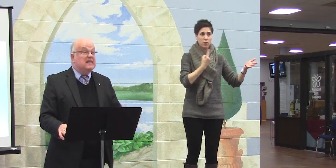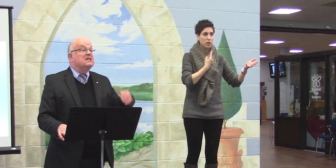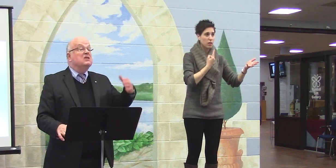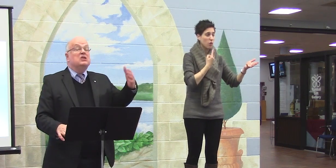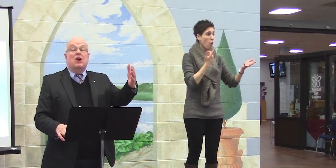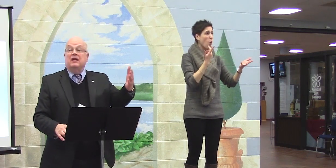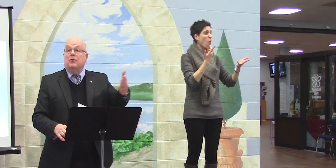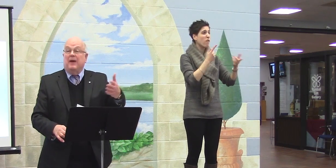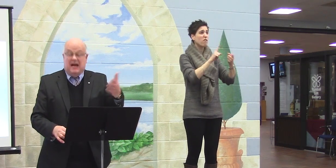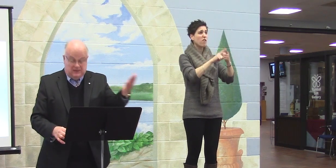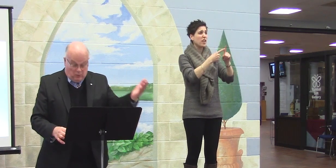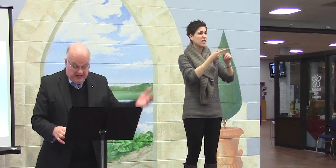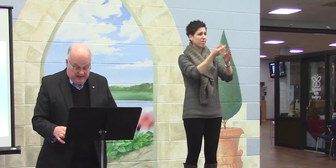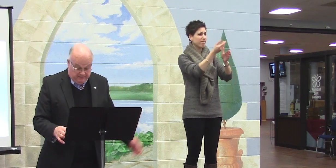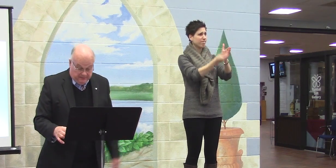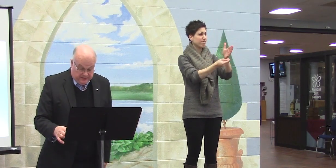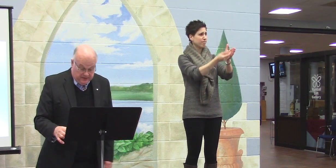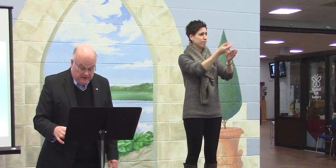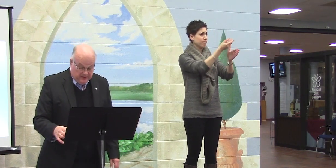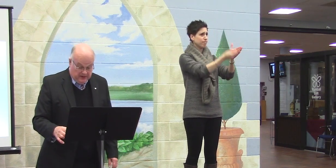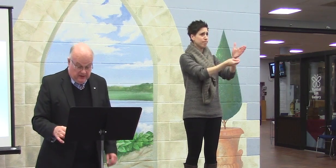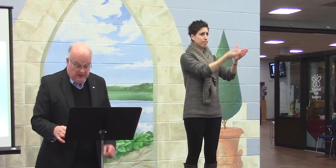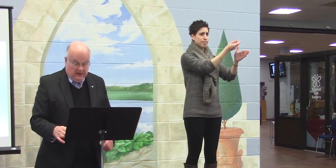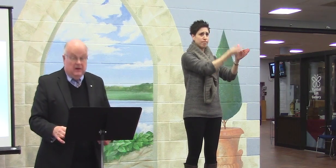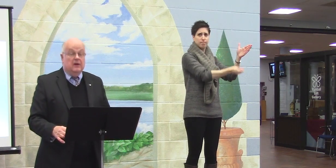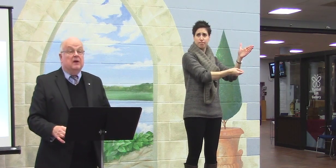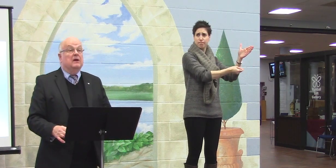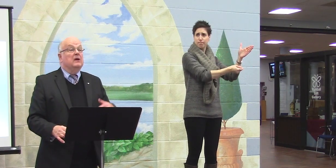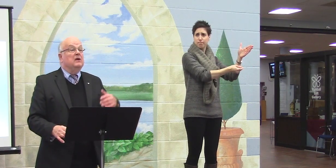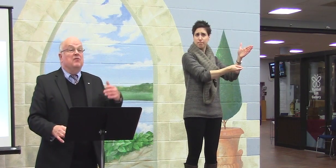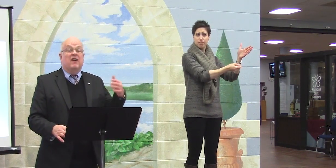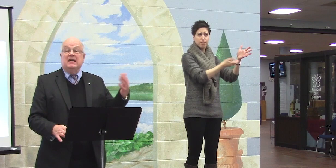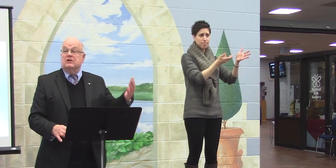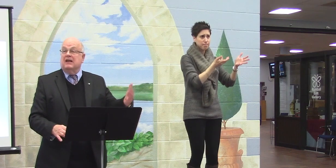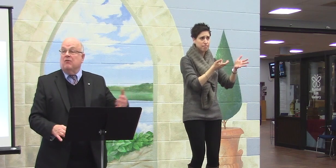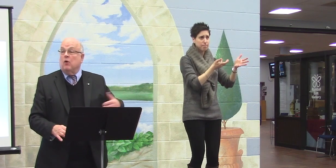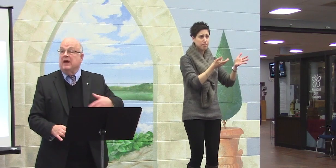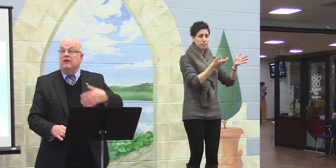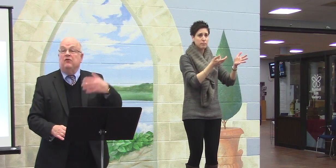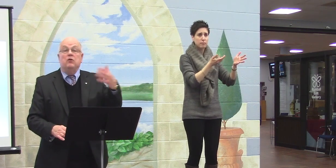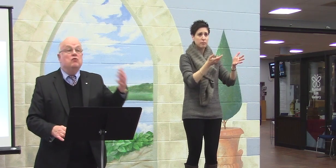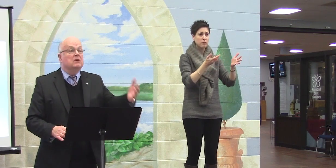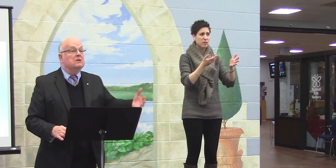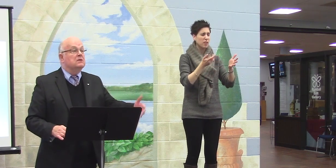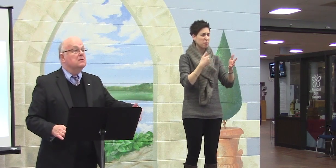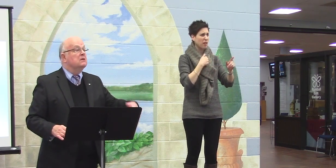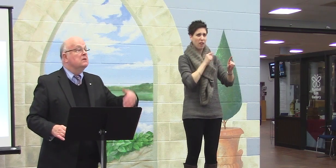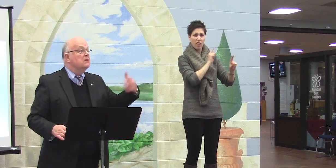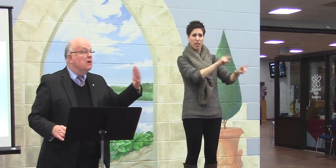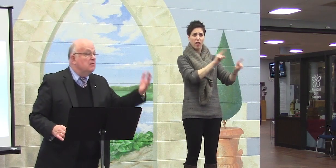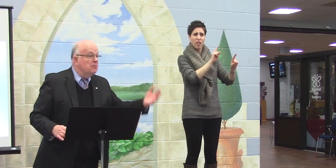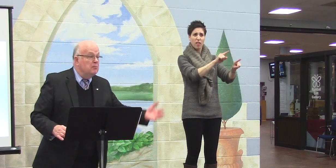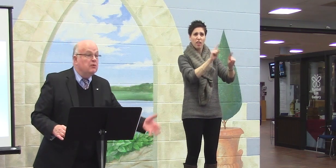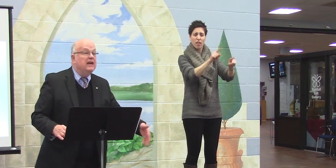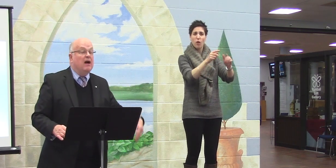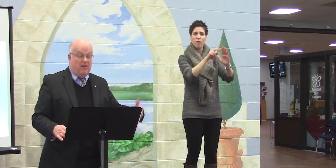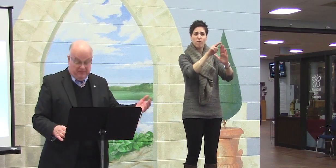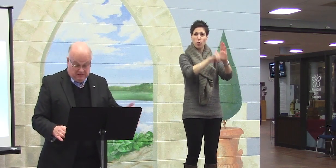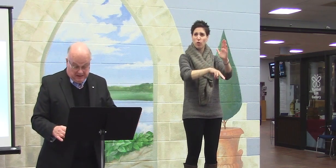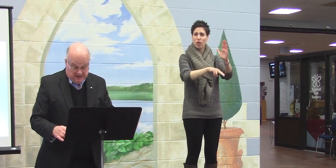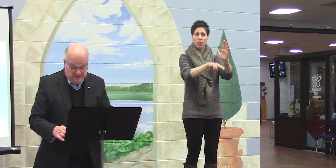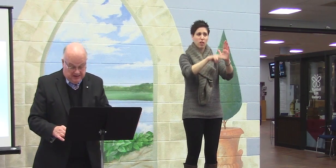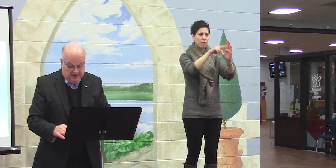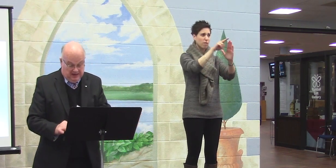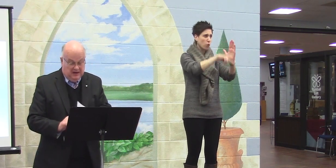Friends are starting to pass away. You find yourself going away. to funerals pretty